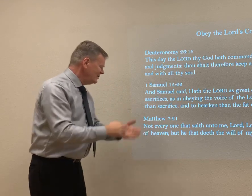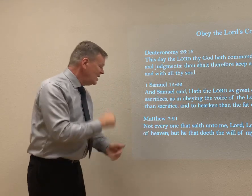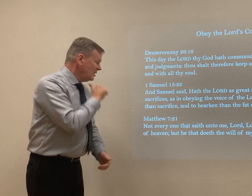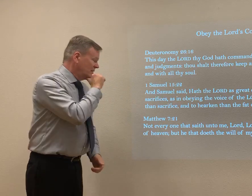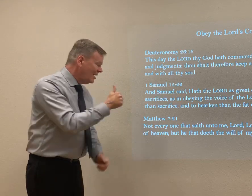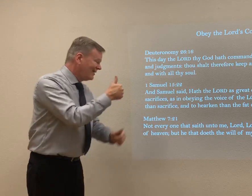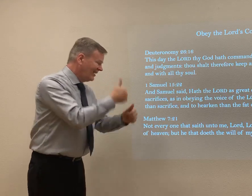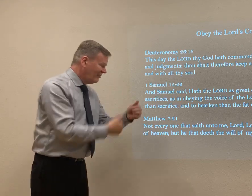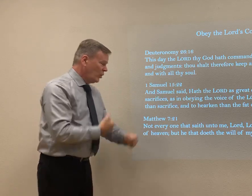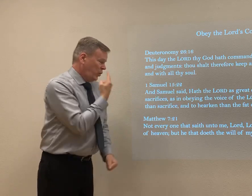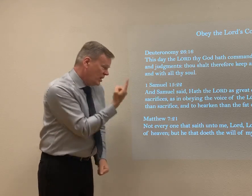that saith unto me.